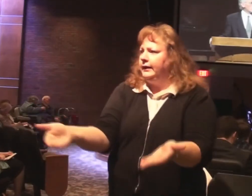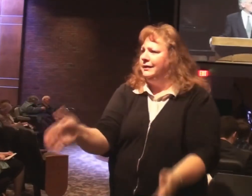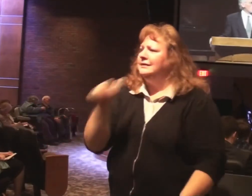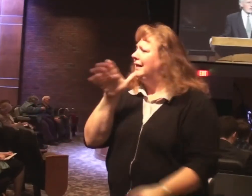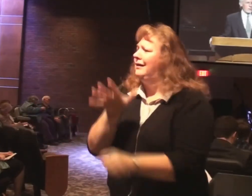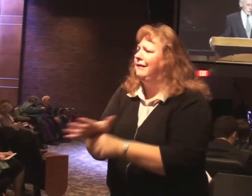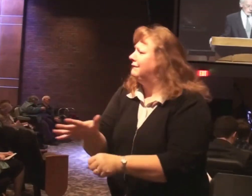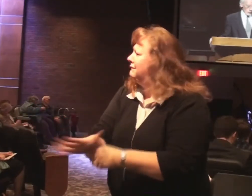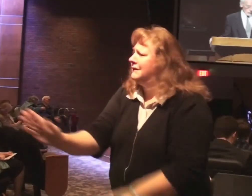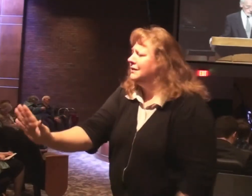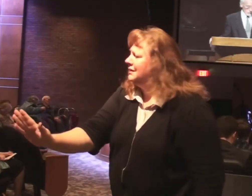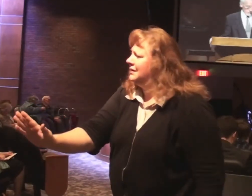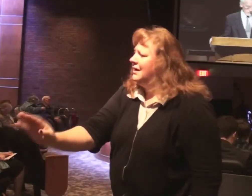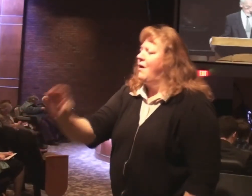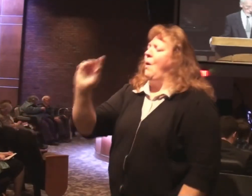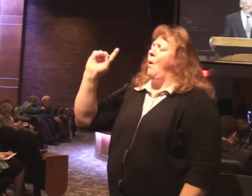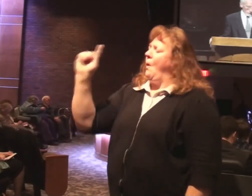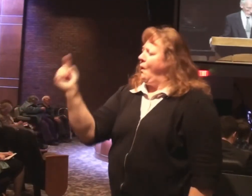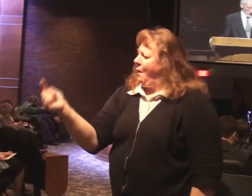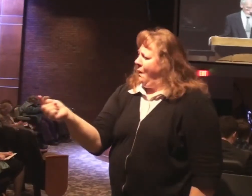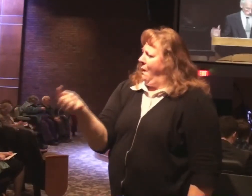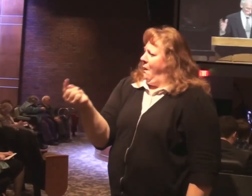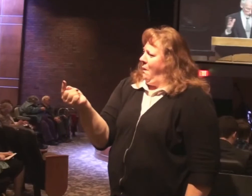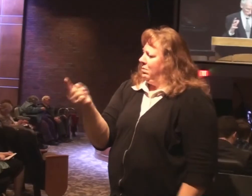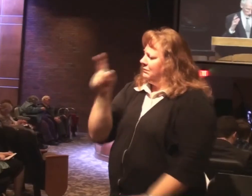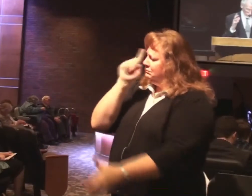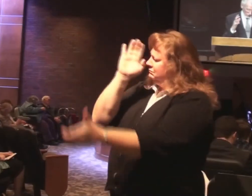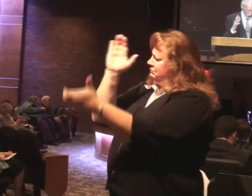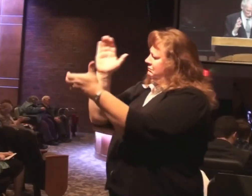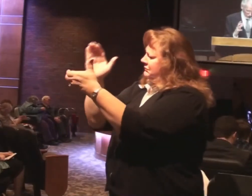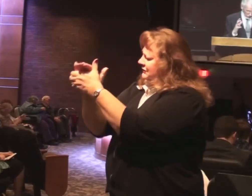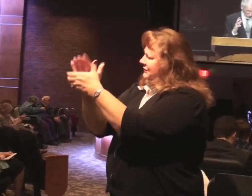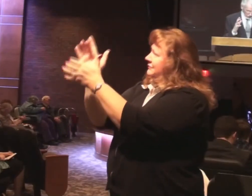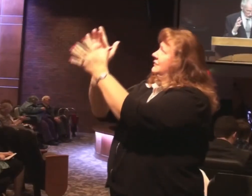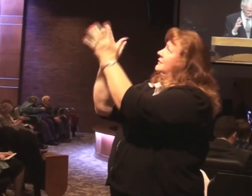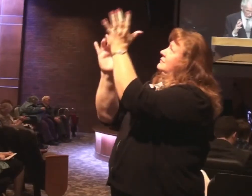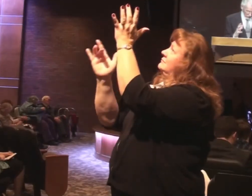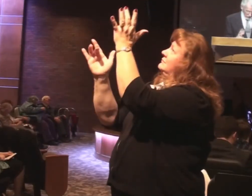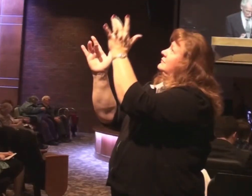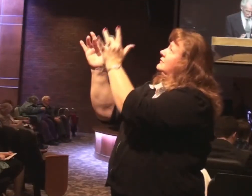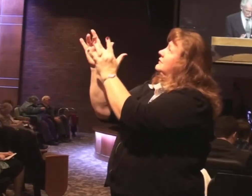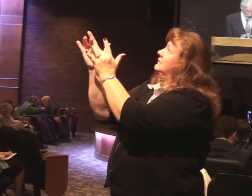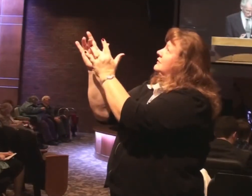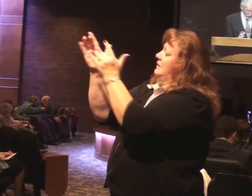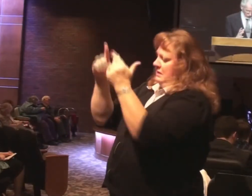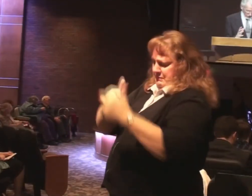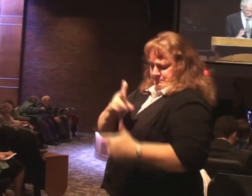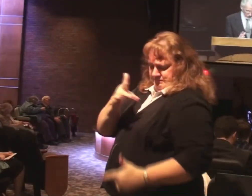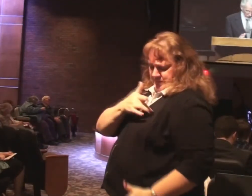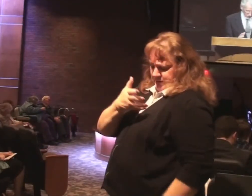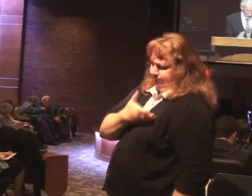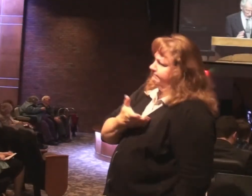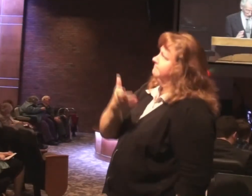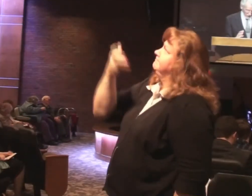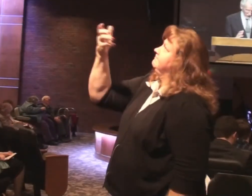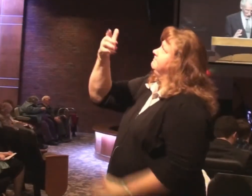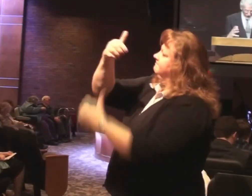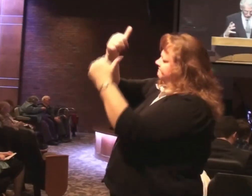Nothing will do but placing your faith in Christ. Submitting yourself to him. And now